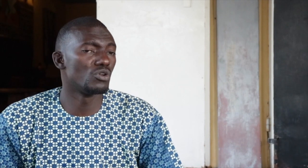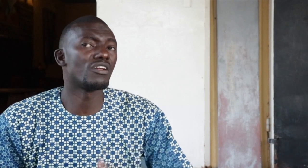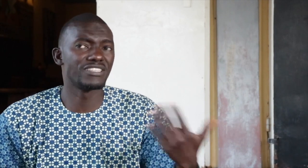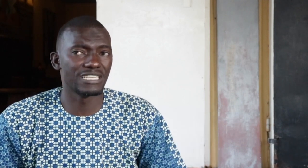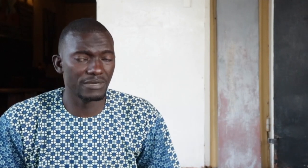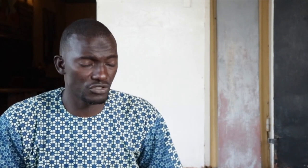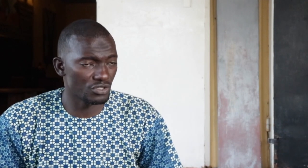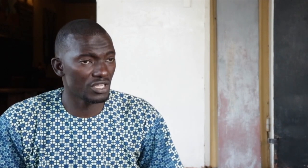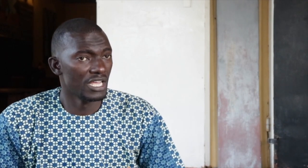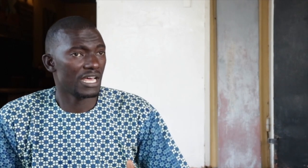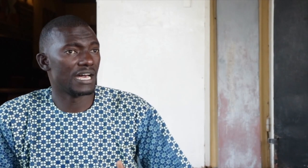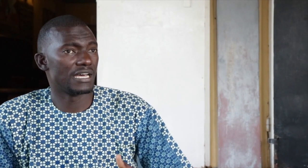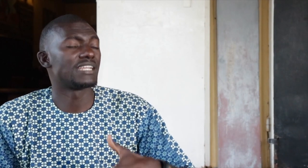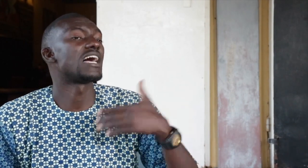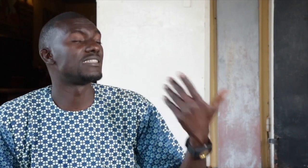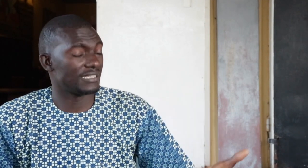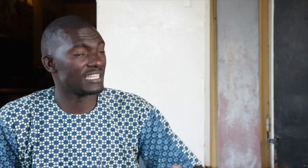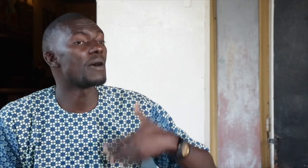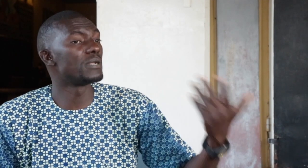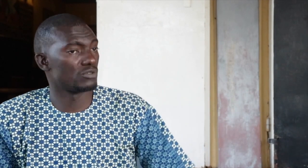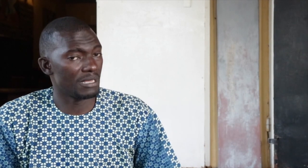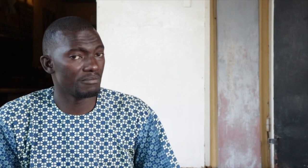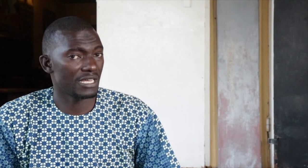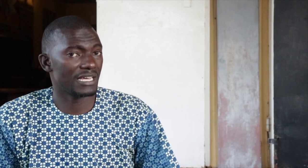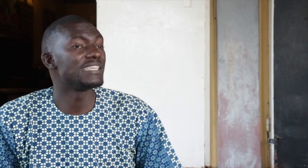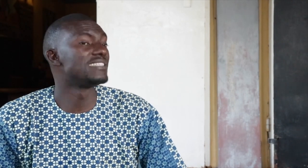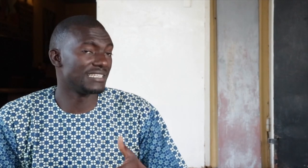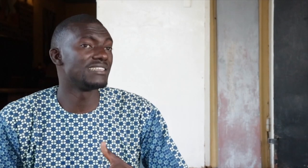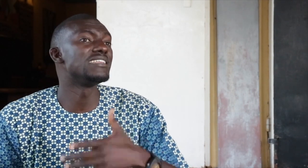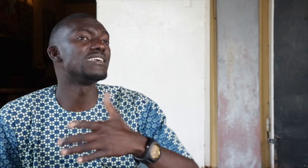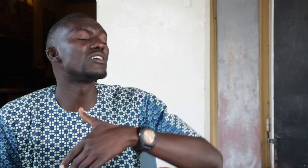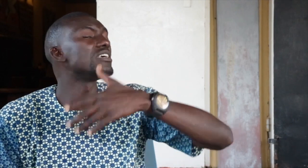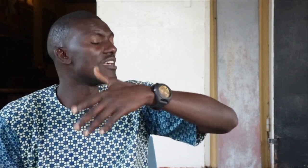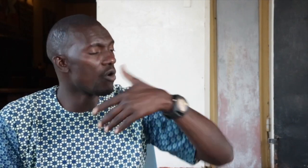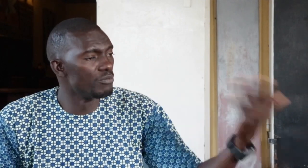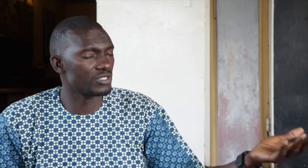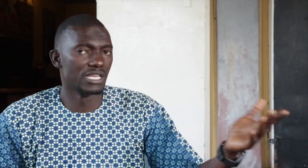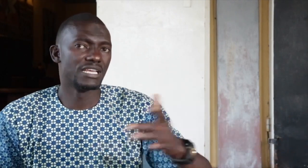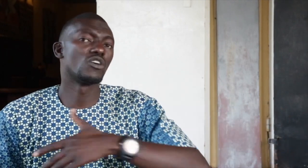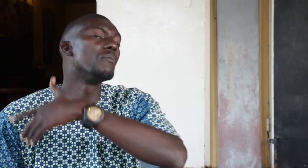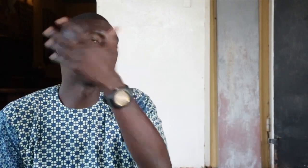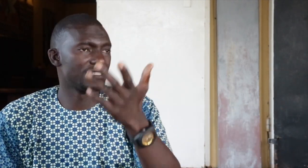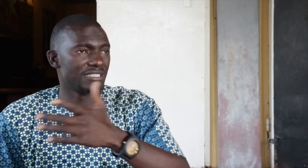a lot of discriminations that is happening to them in their homes, in their communities, in